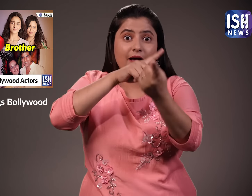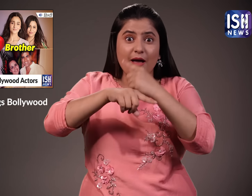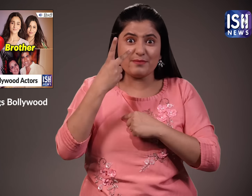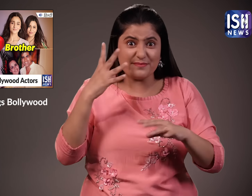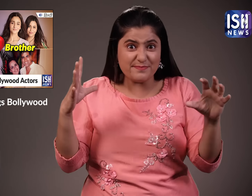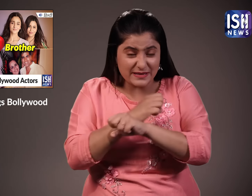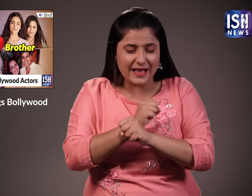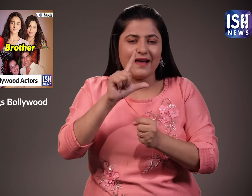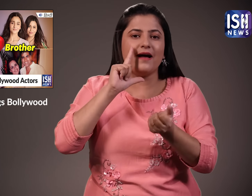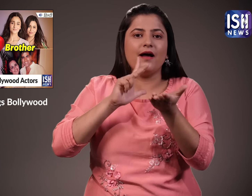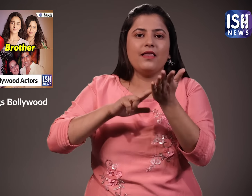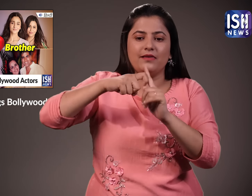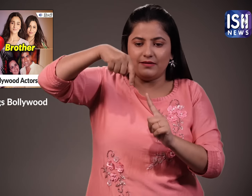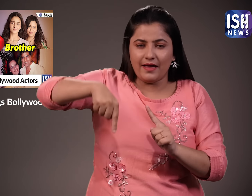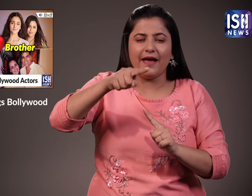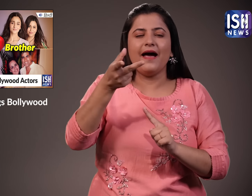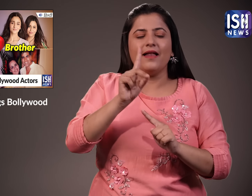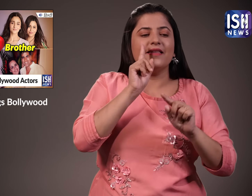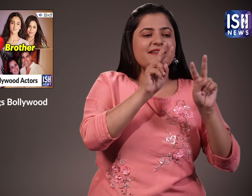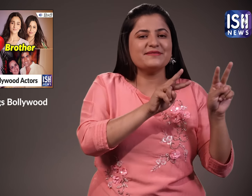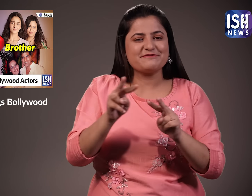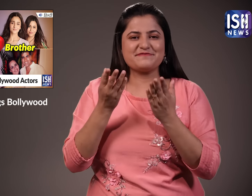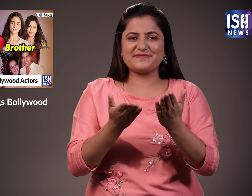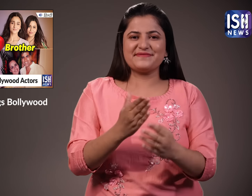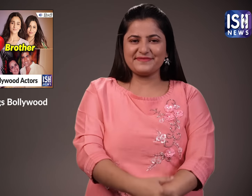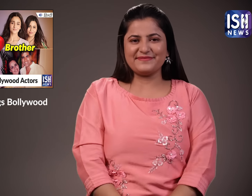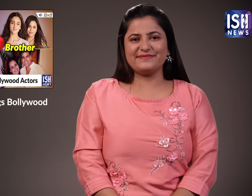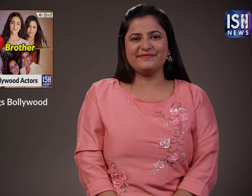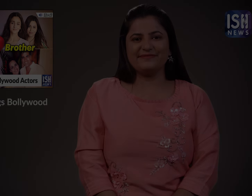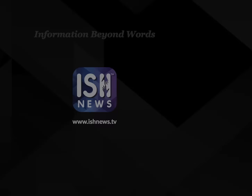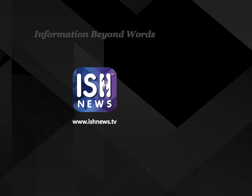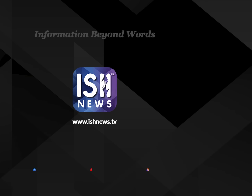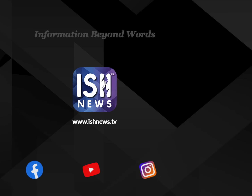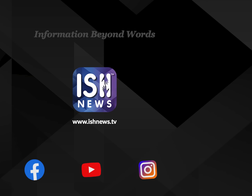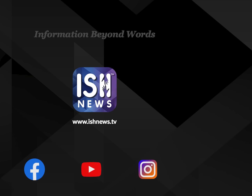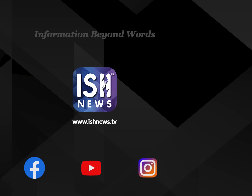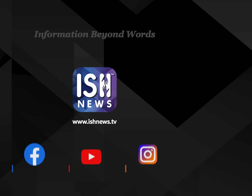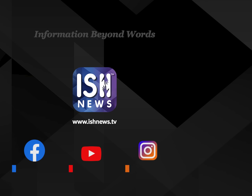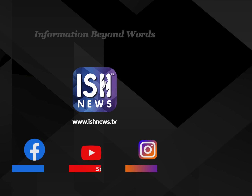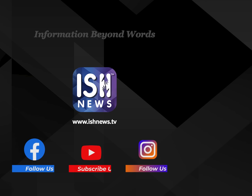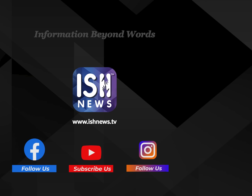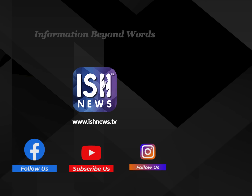You can watch it on the link below in case you missed it. What if you do? You